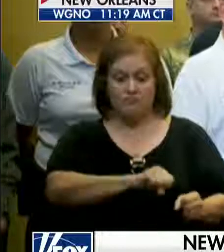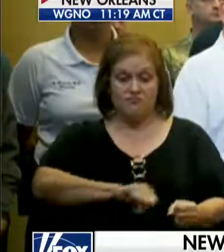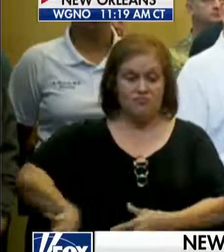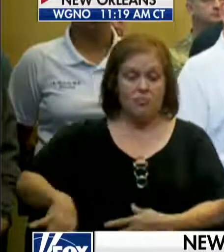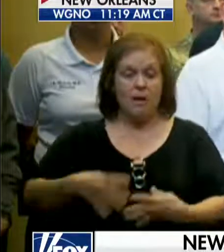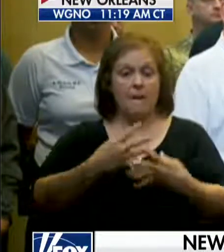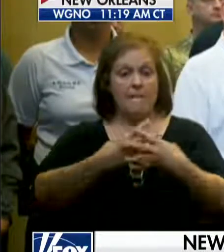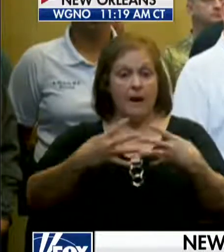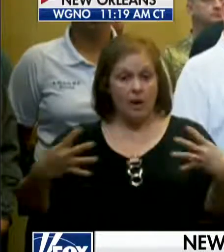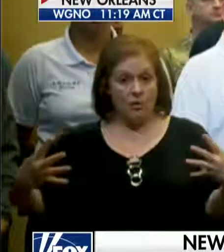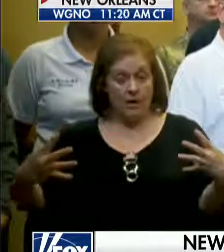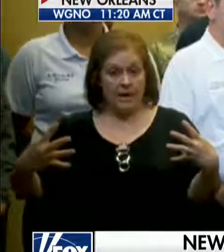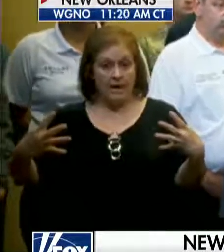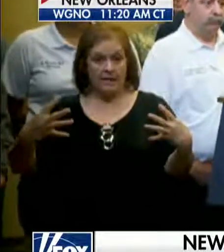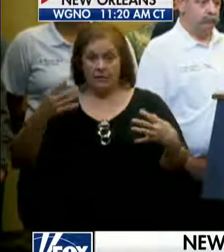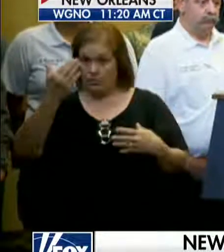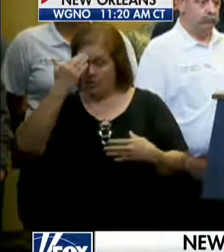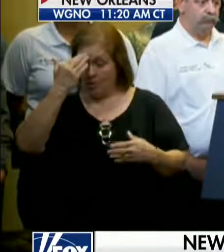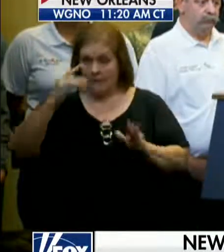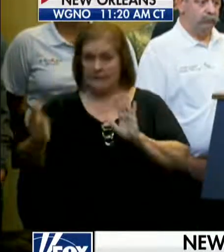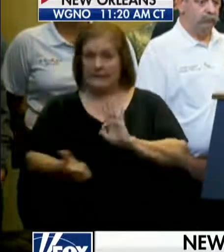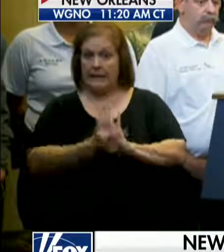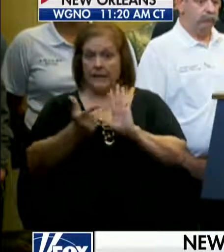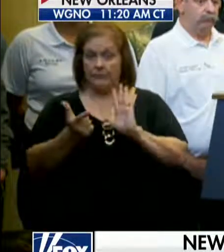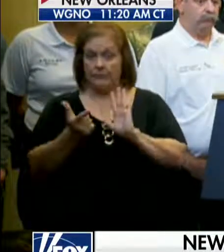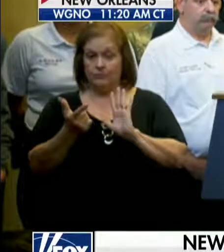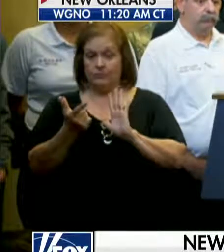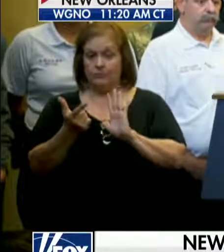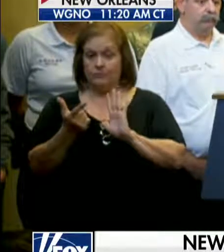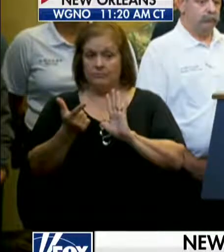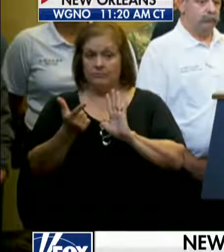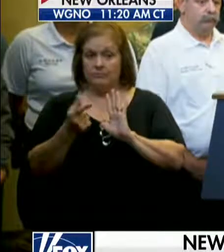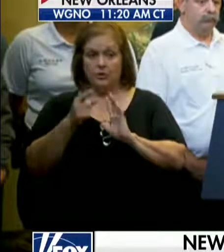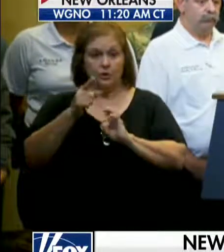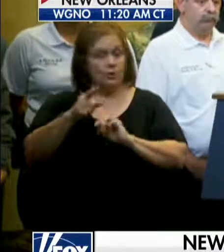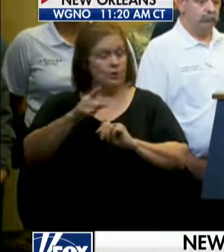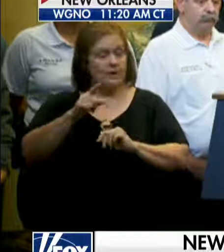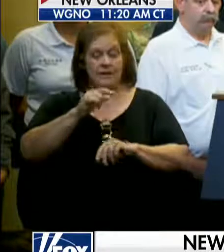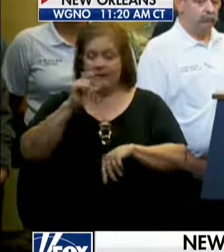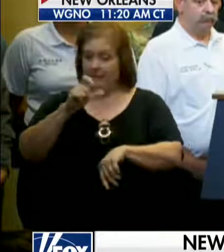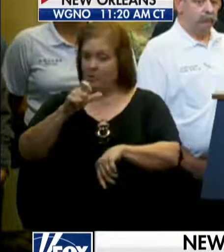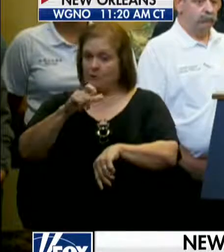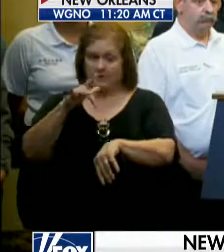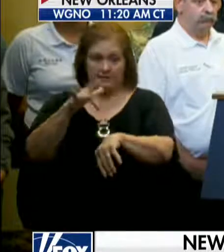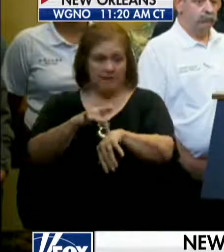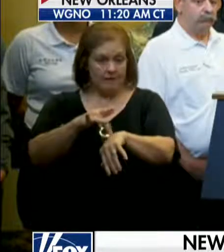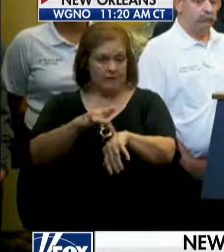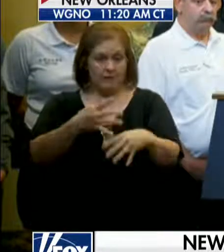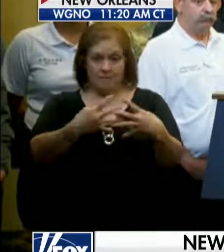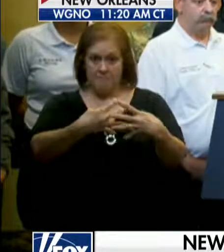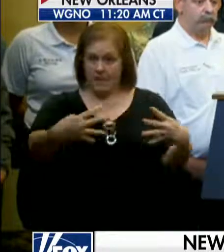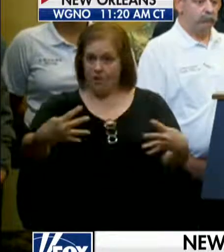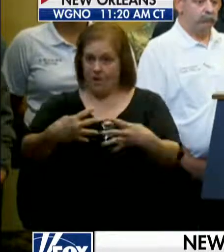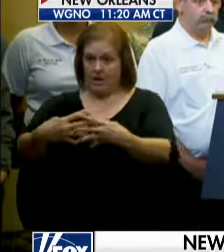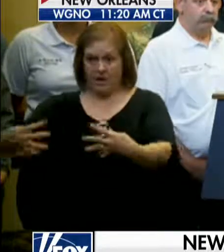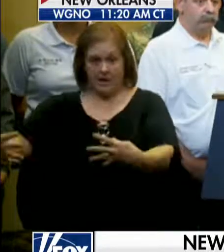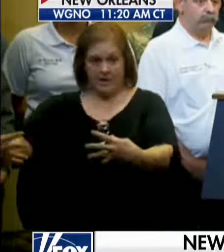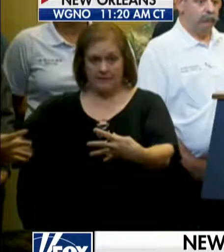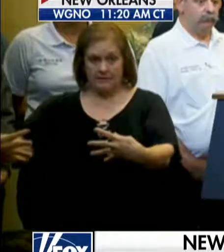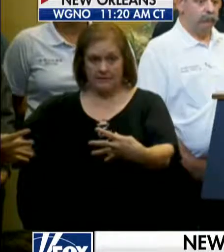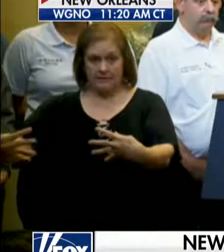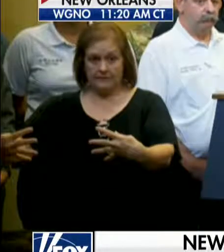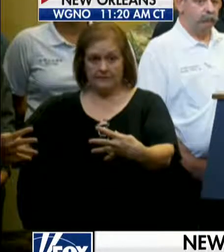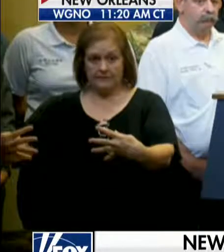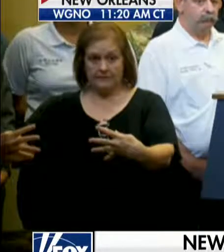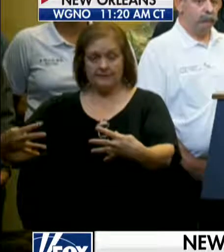Understand this is illegal. You are not to tamper with barricades that have been